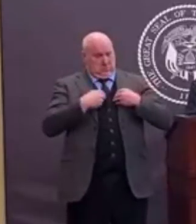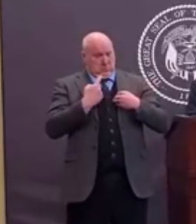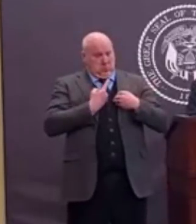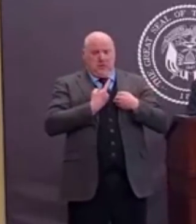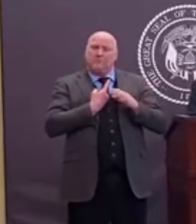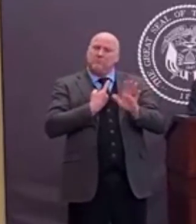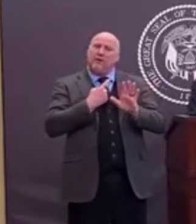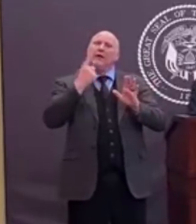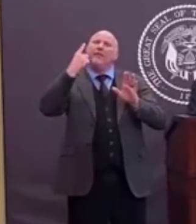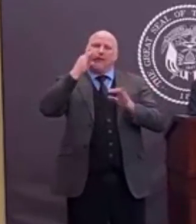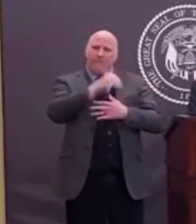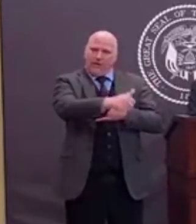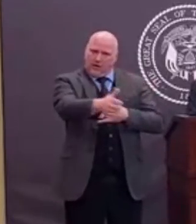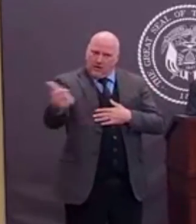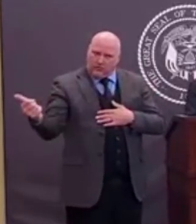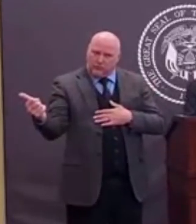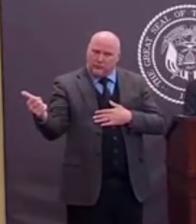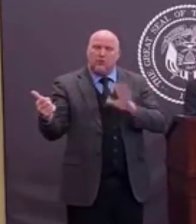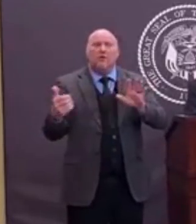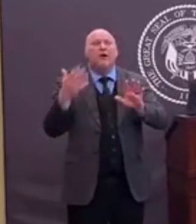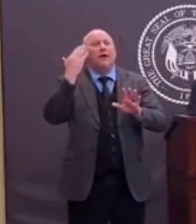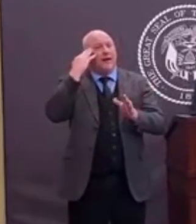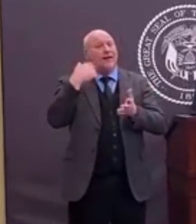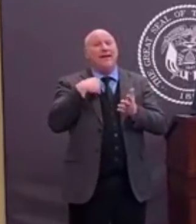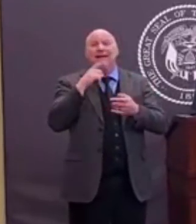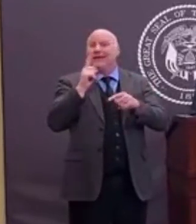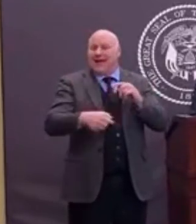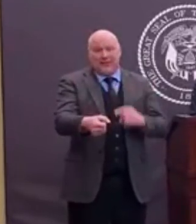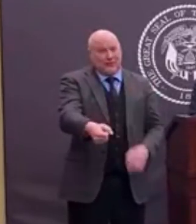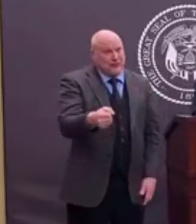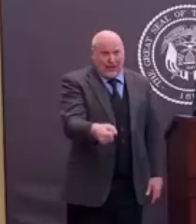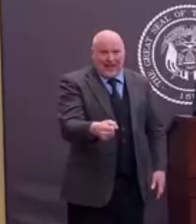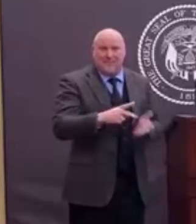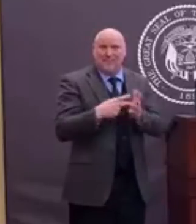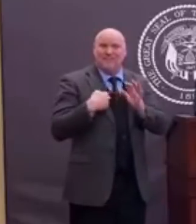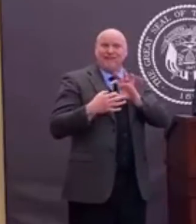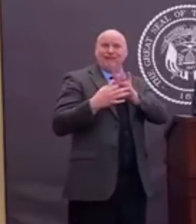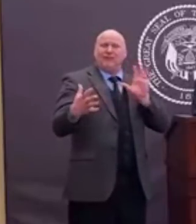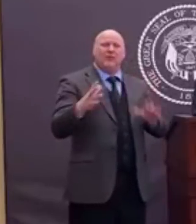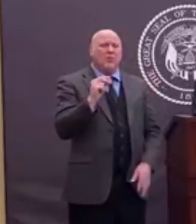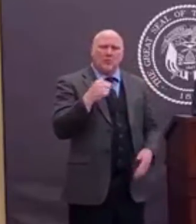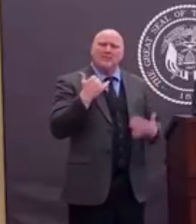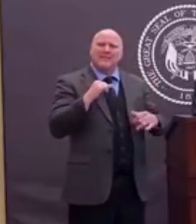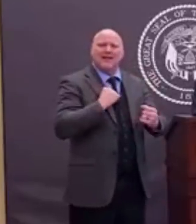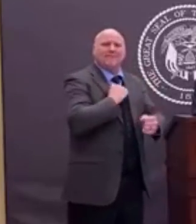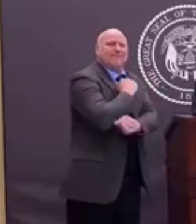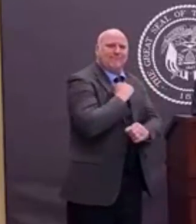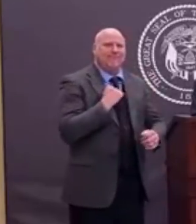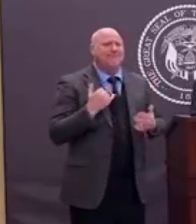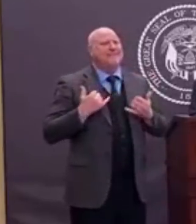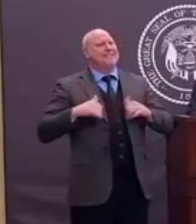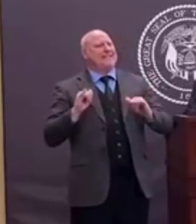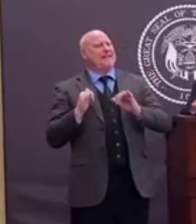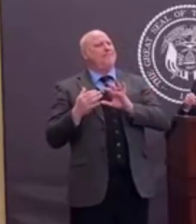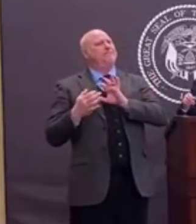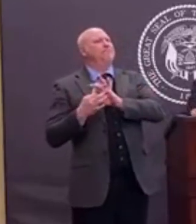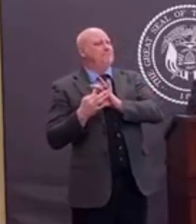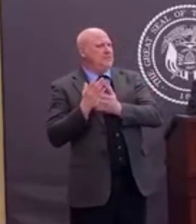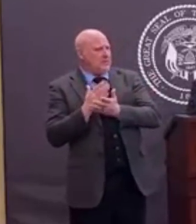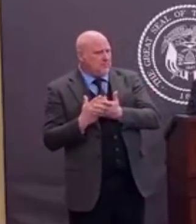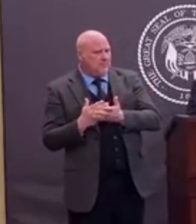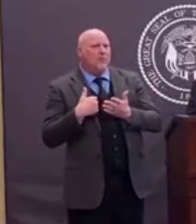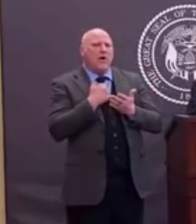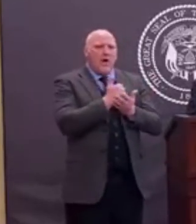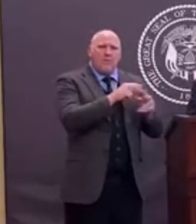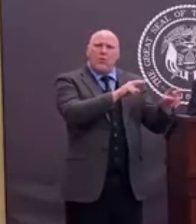touch or I'll bow. We need to wipe off the surfaces. We've got too many people here to congregate together. Let's break